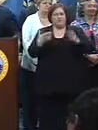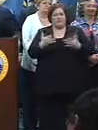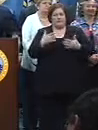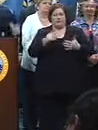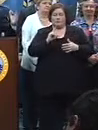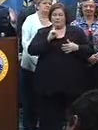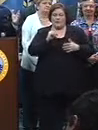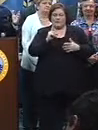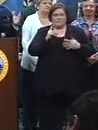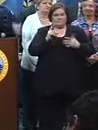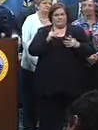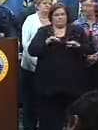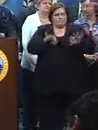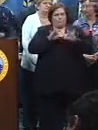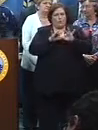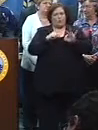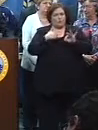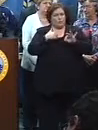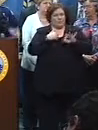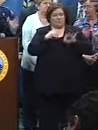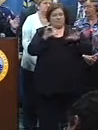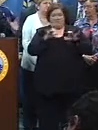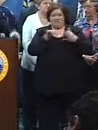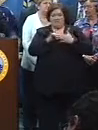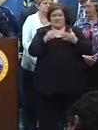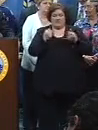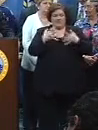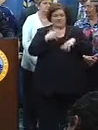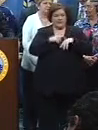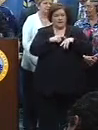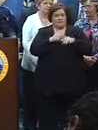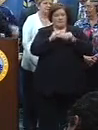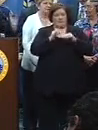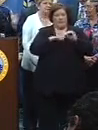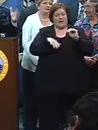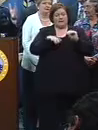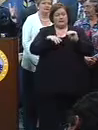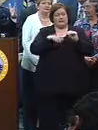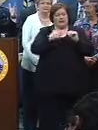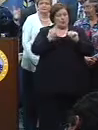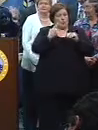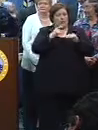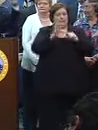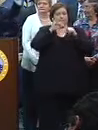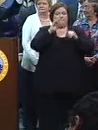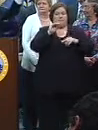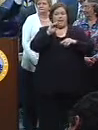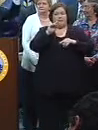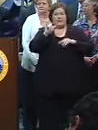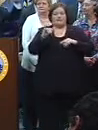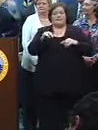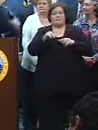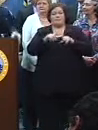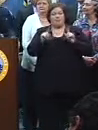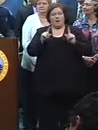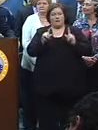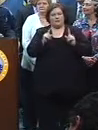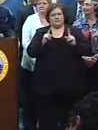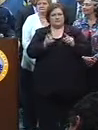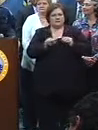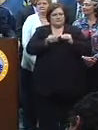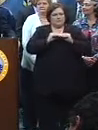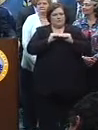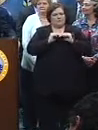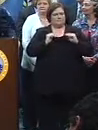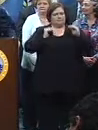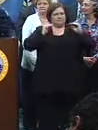It's something that we've done more than anybody else, I think, except Miami. But, again, the level has gotten much higher, and the